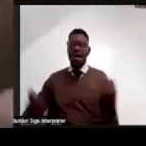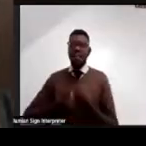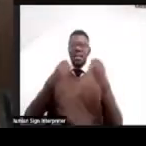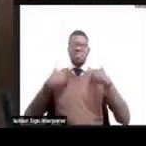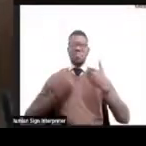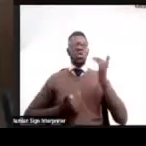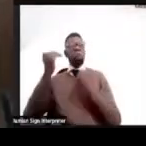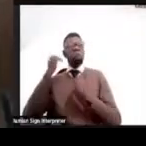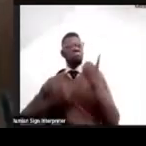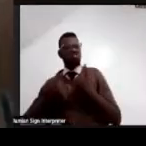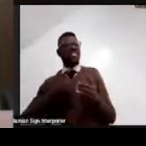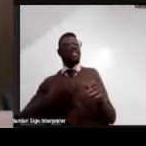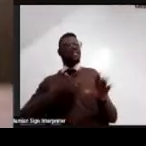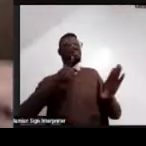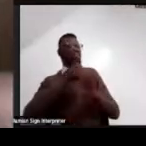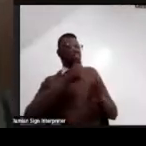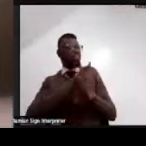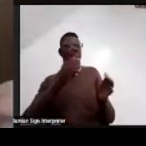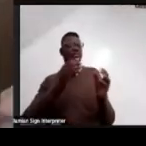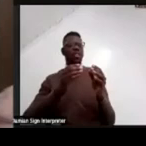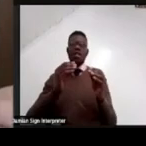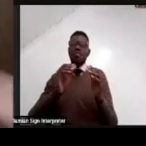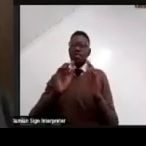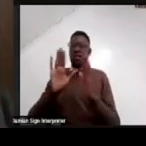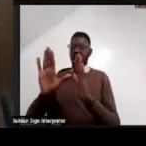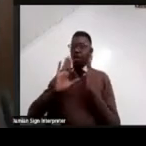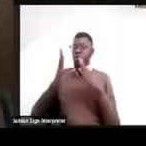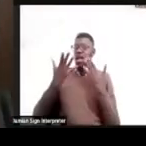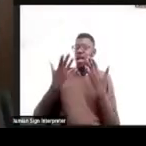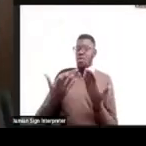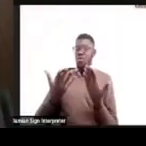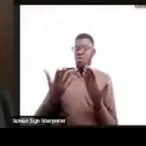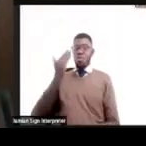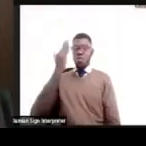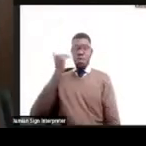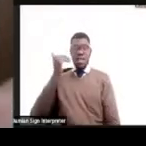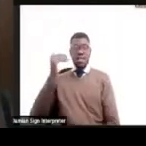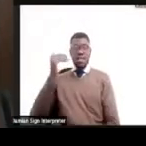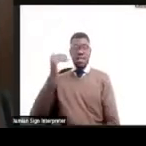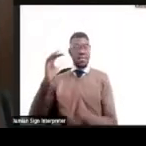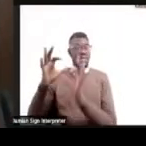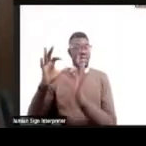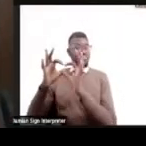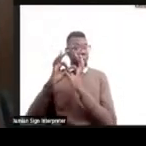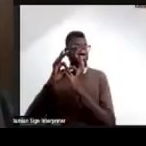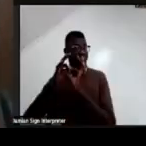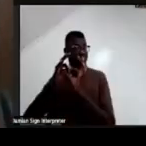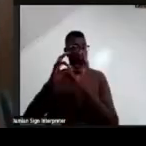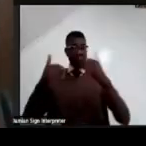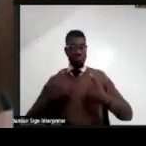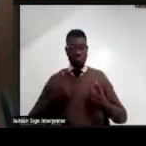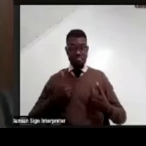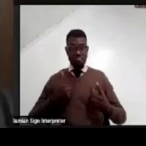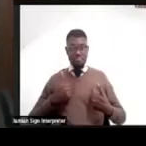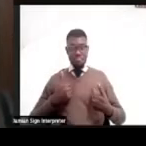because this, uh, the culture is, uh, you know, have a loud voices and shouting